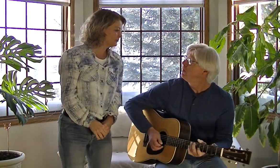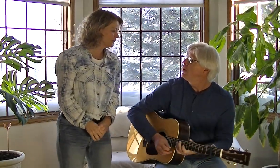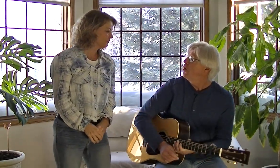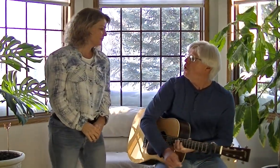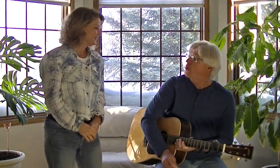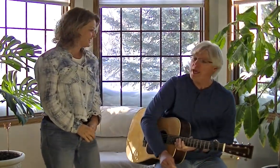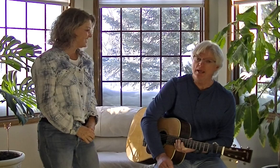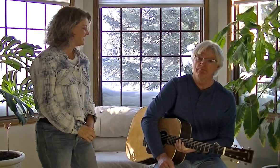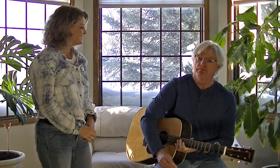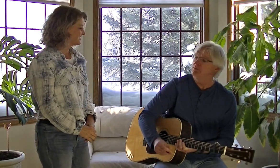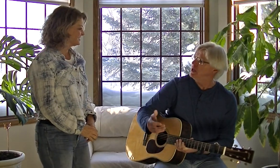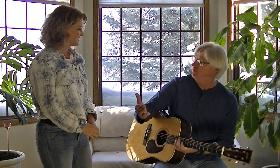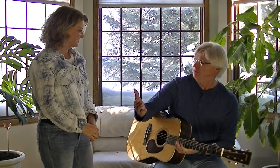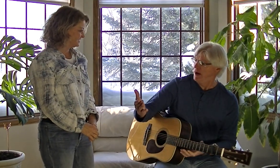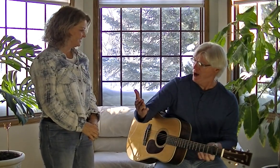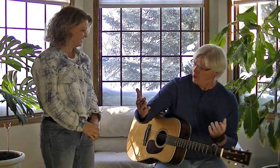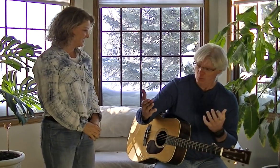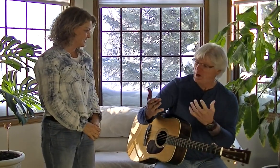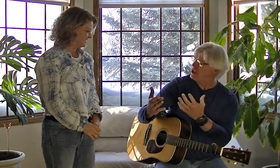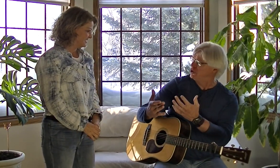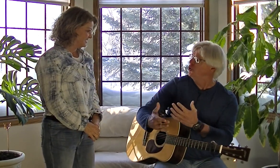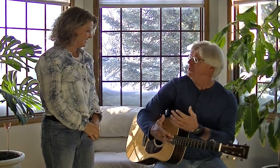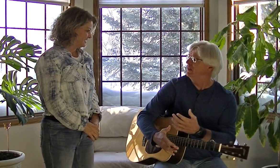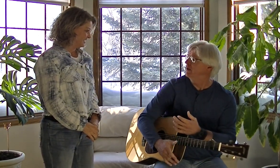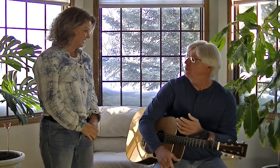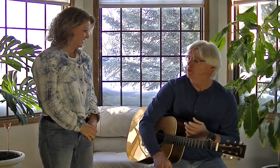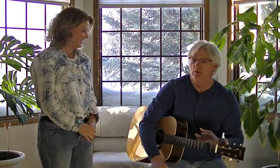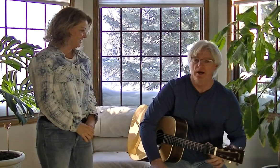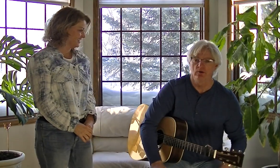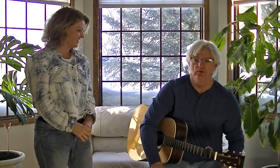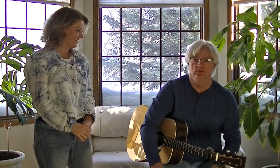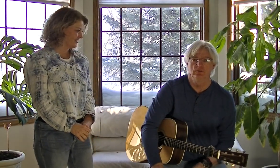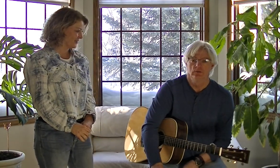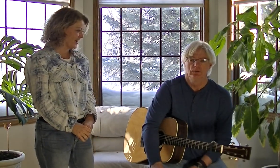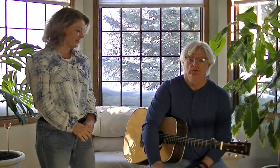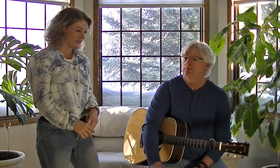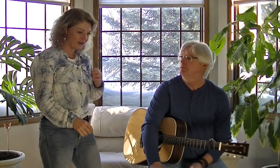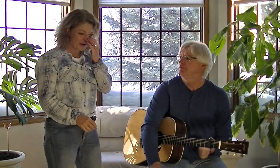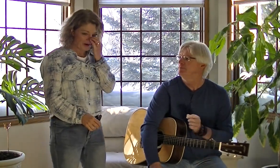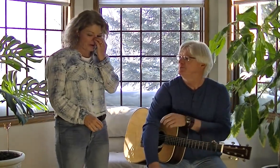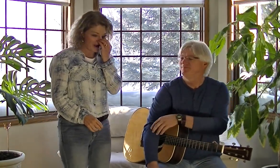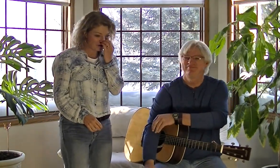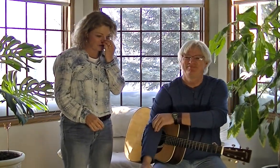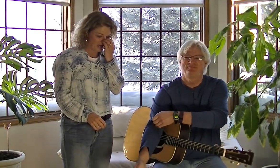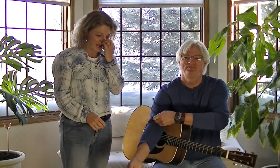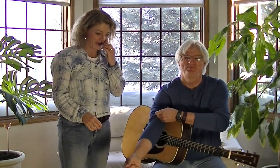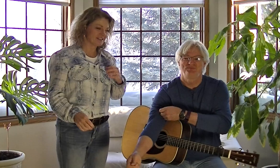Okay, Kim, what are you doing there about raccoons? A raccoon has,